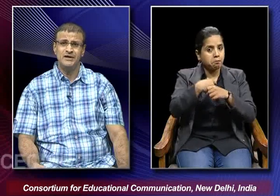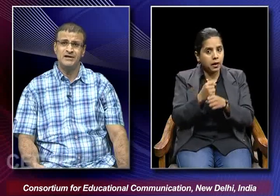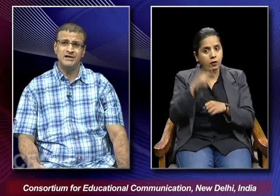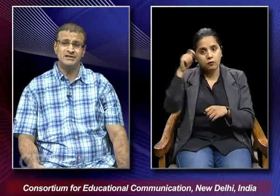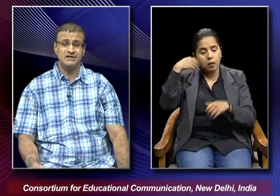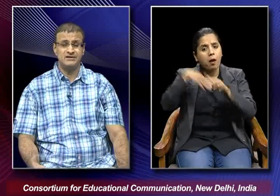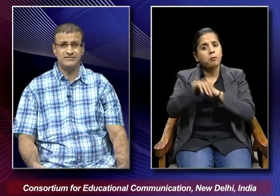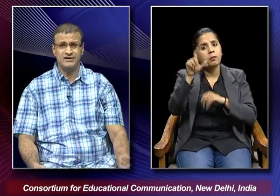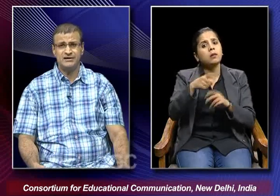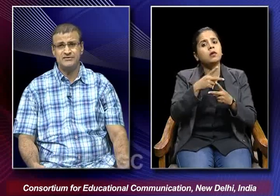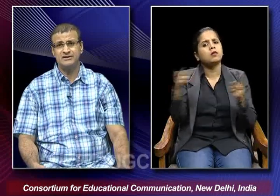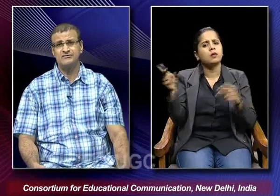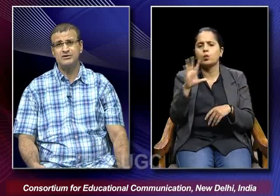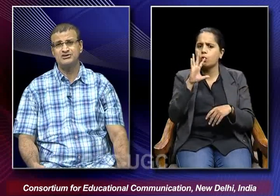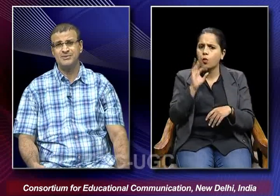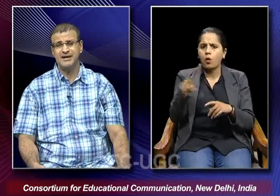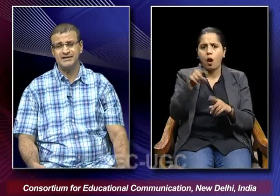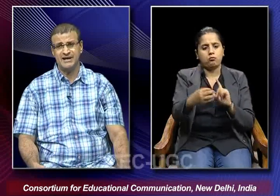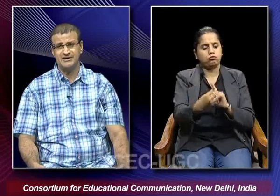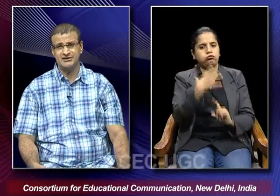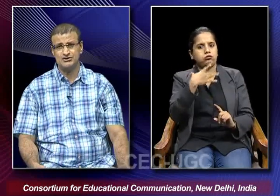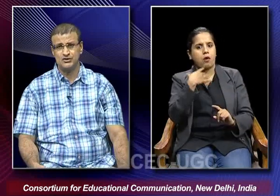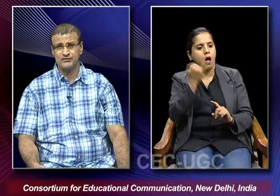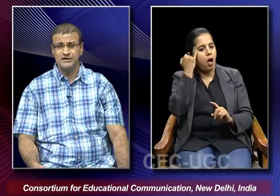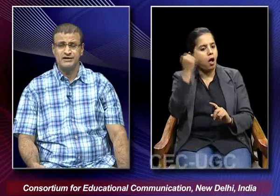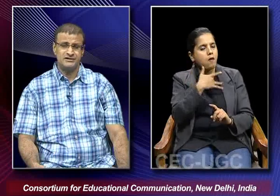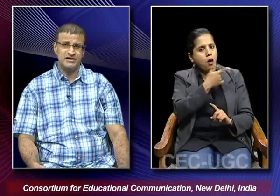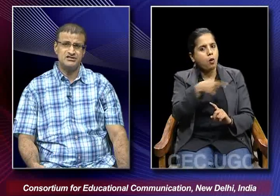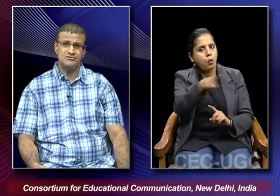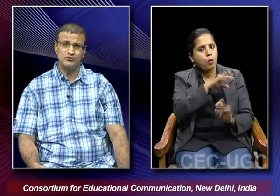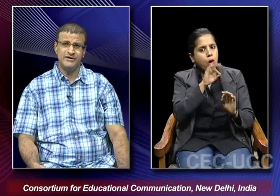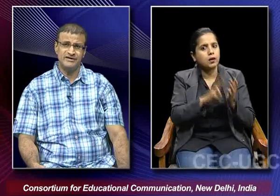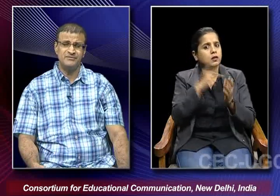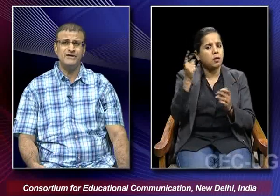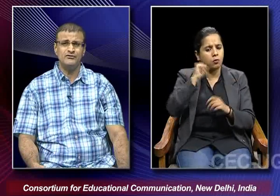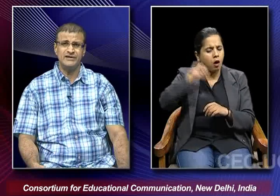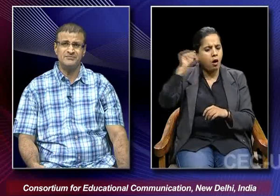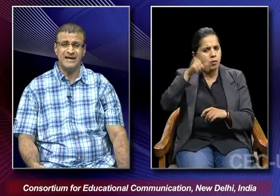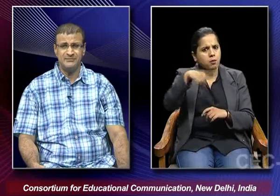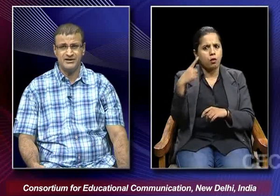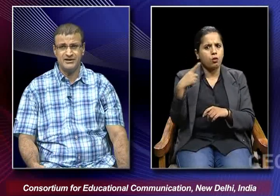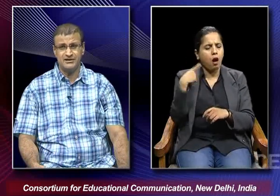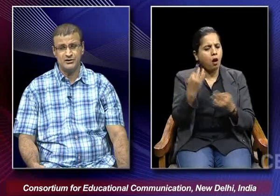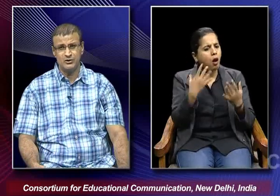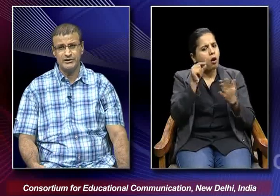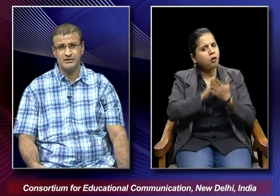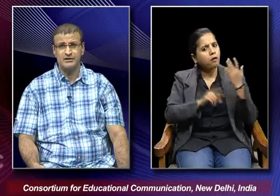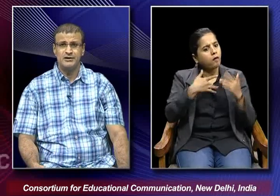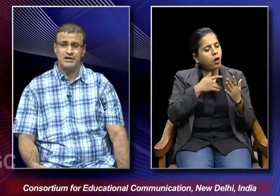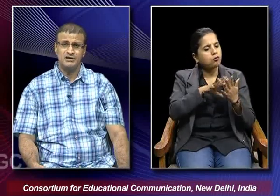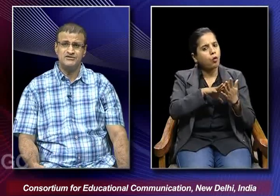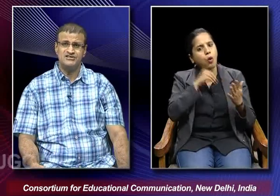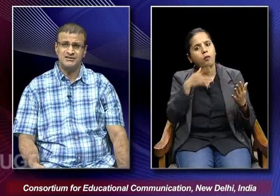they definitely were influenced by the ideals of the national movement. And many of them time and again including